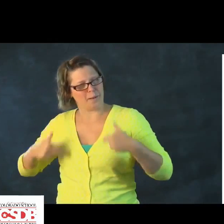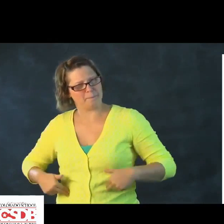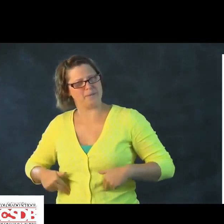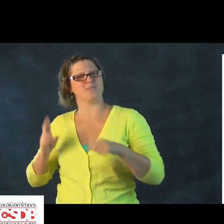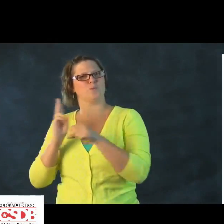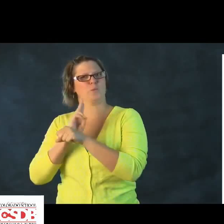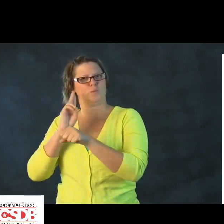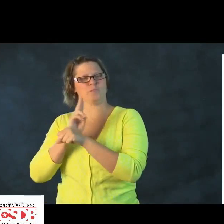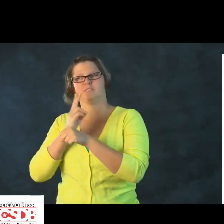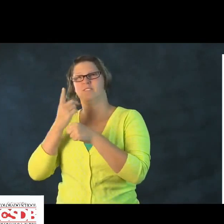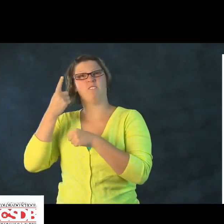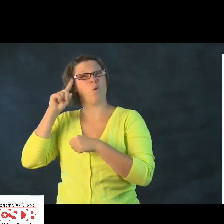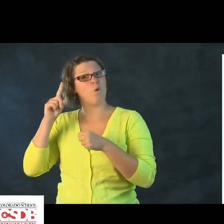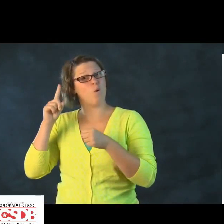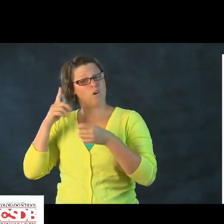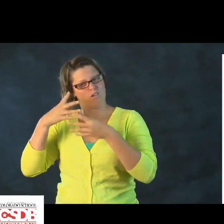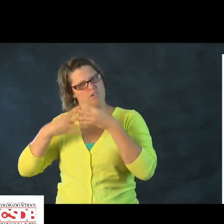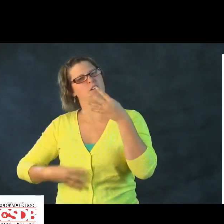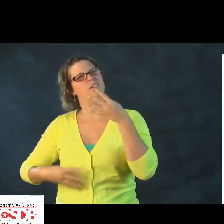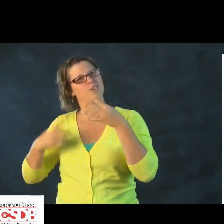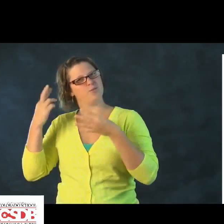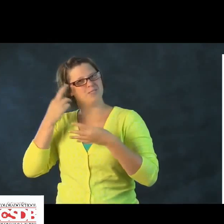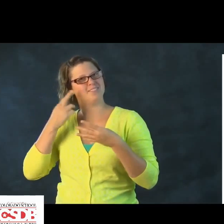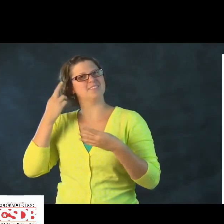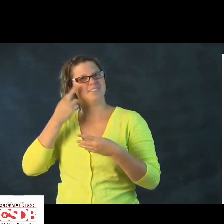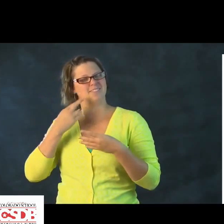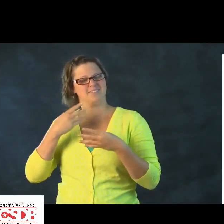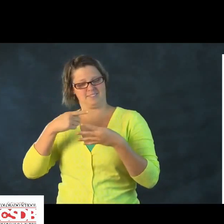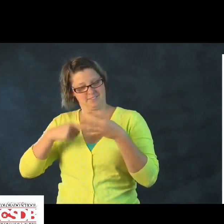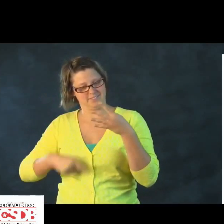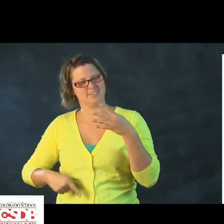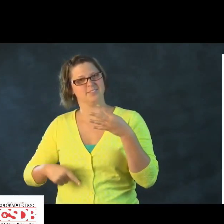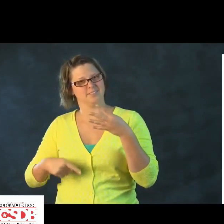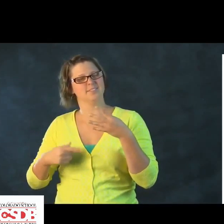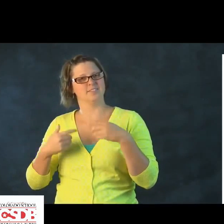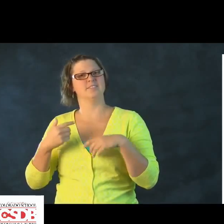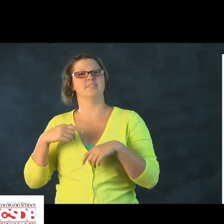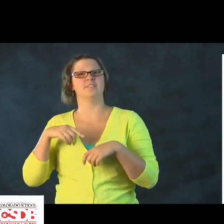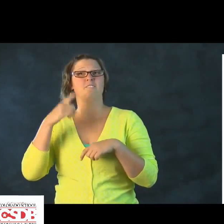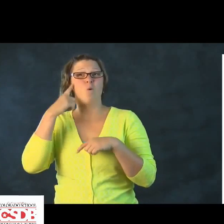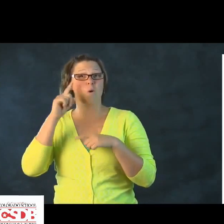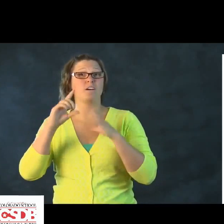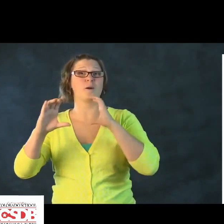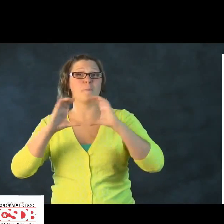People use language for, again, many reasons.